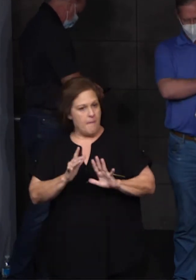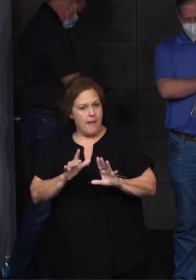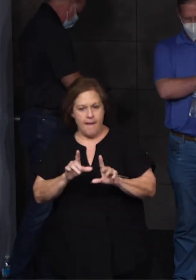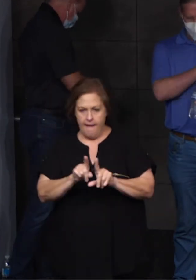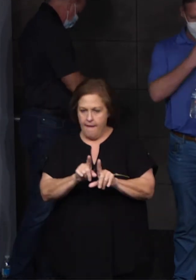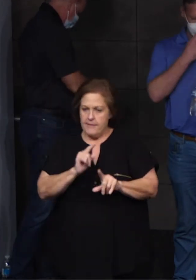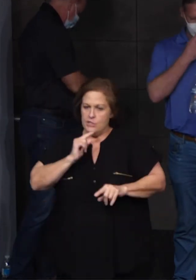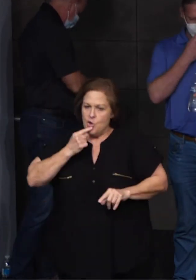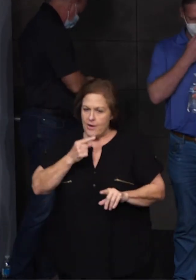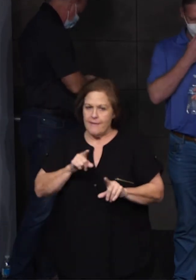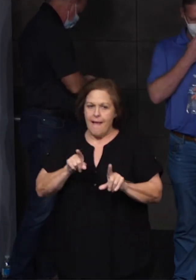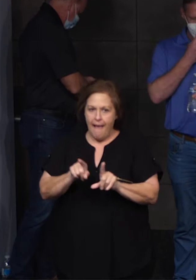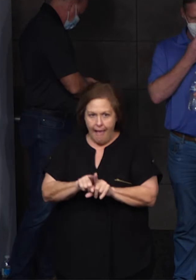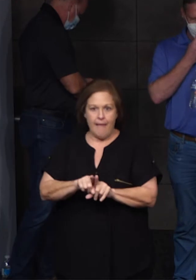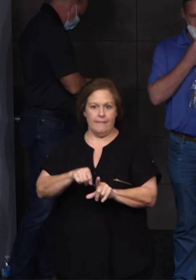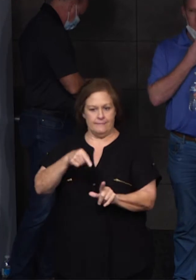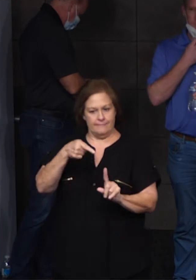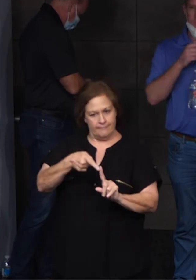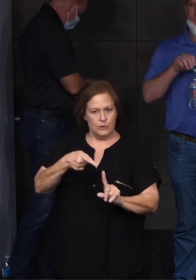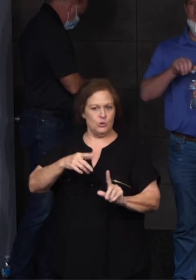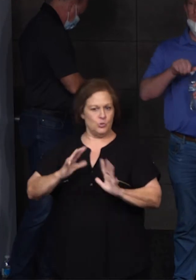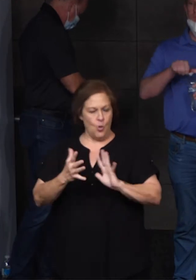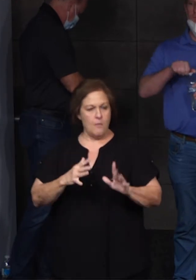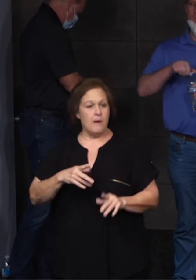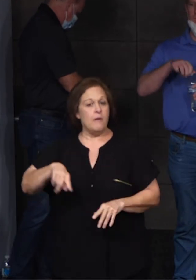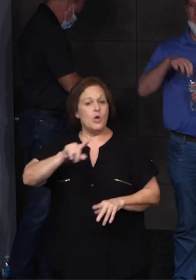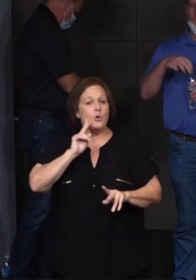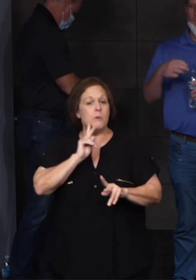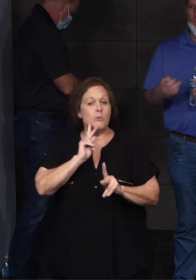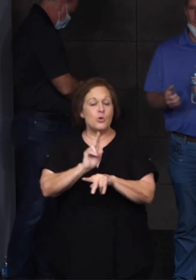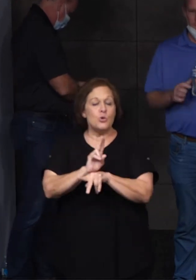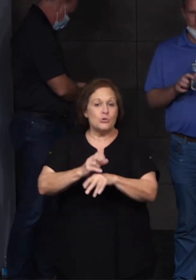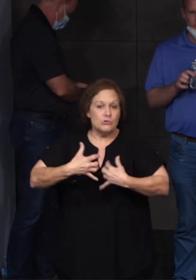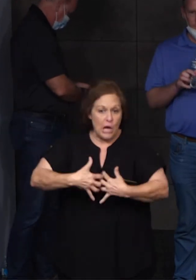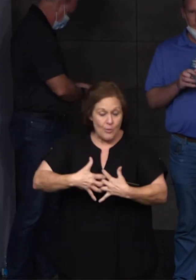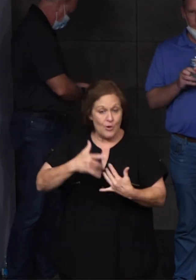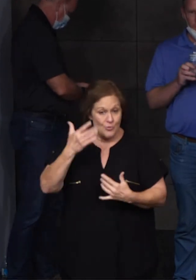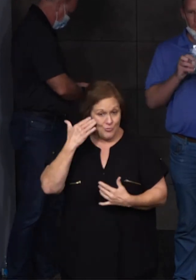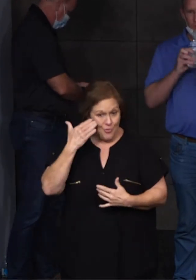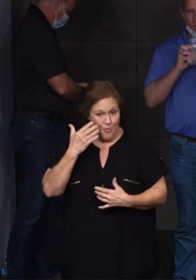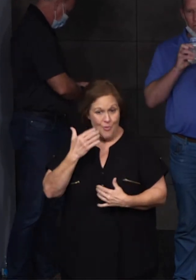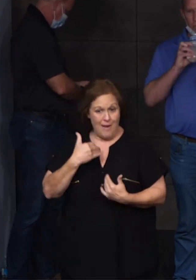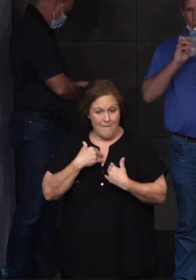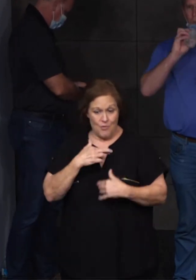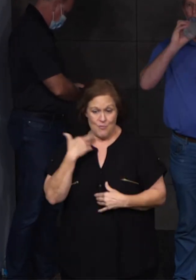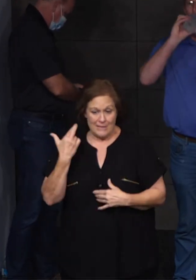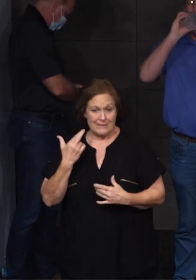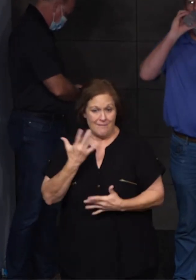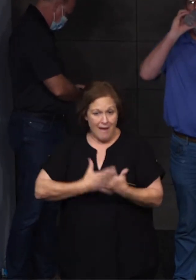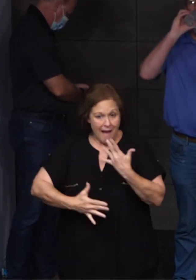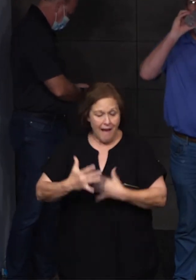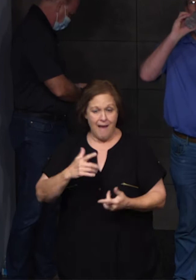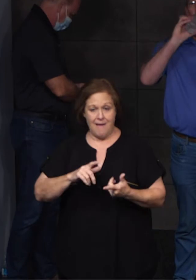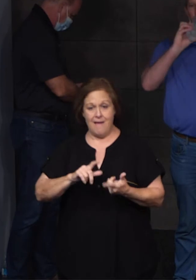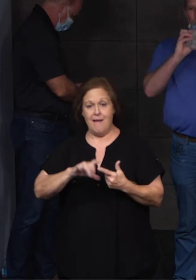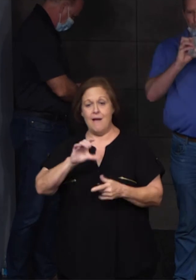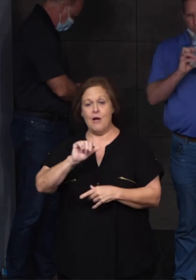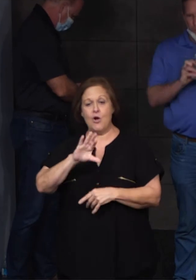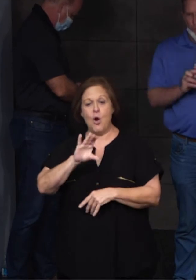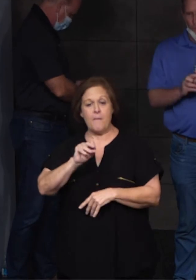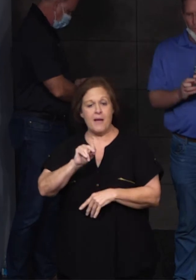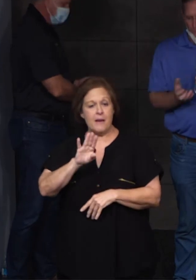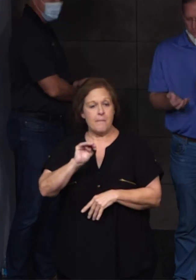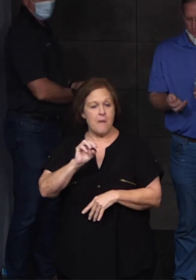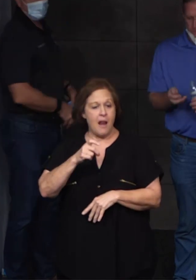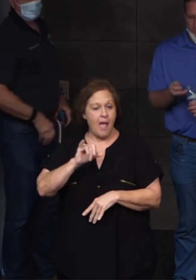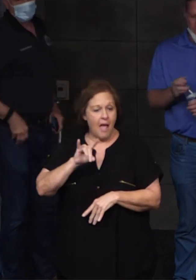as during the storm. Many people are using generators, and there is a real risk of fires and carbon monoxide poisoning from the toxic